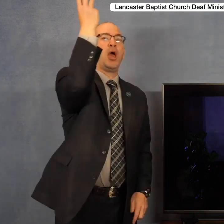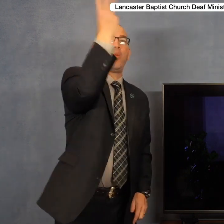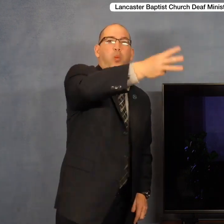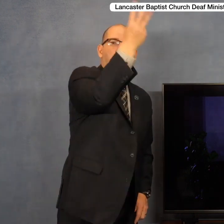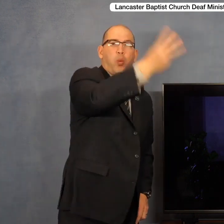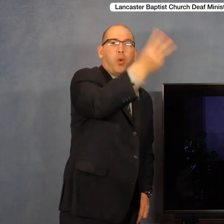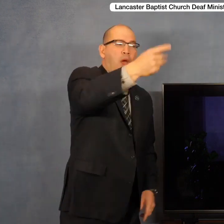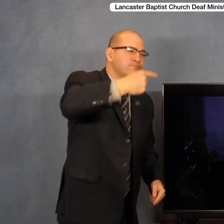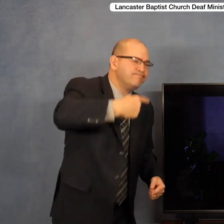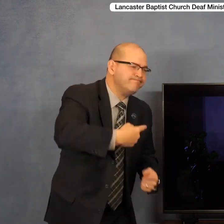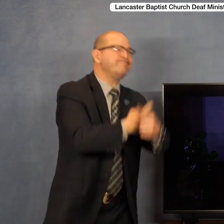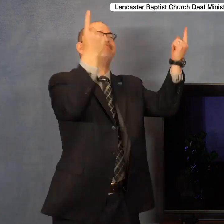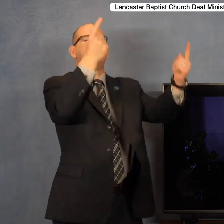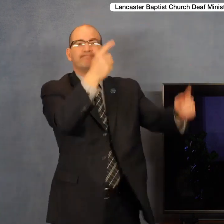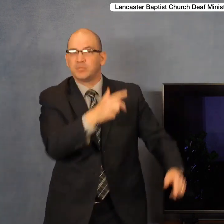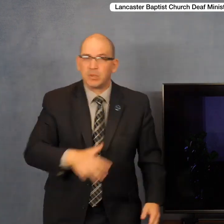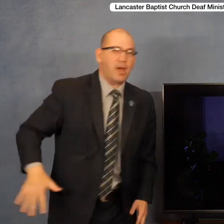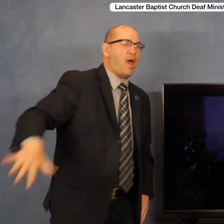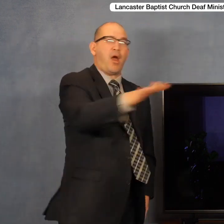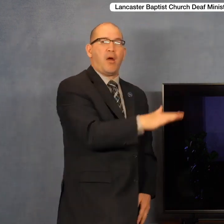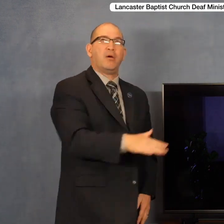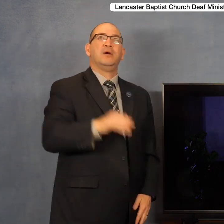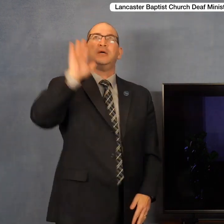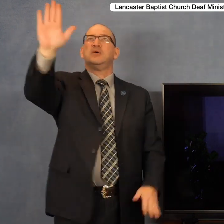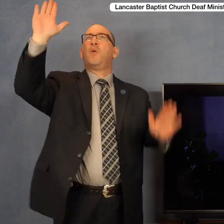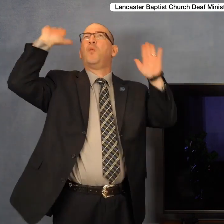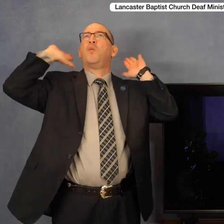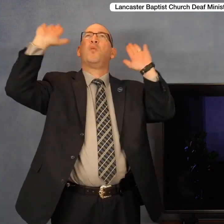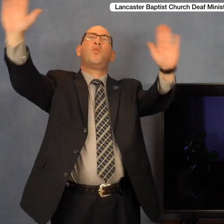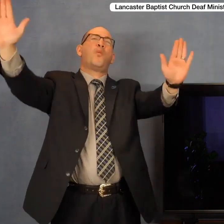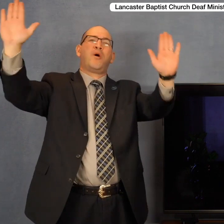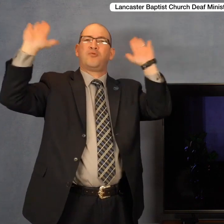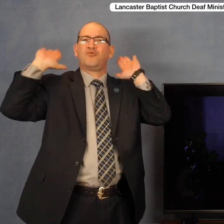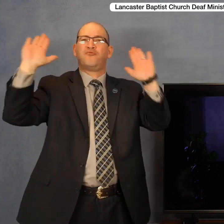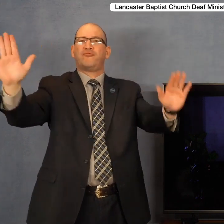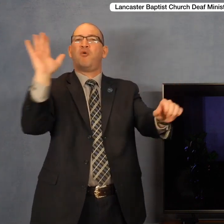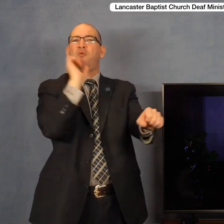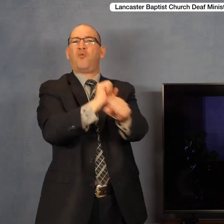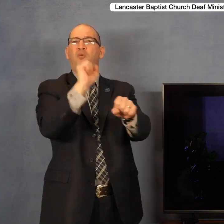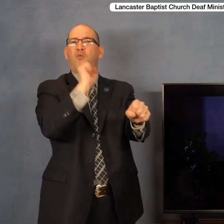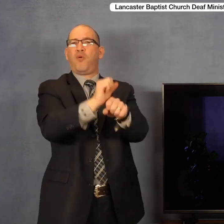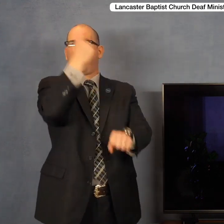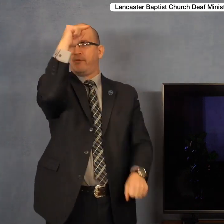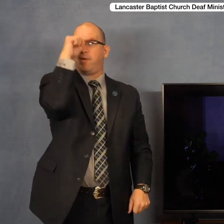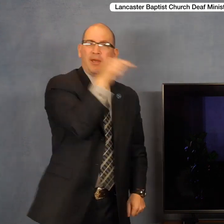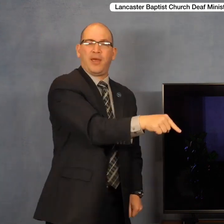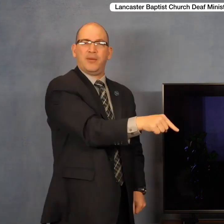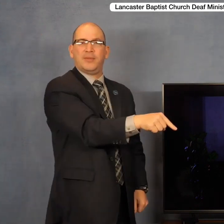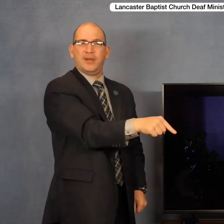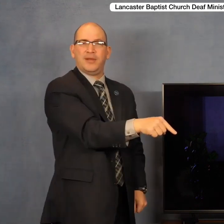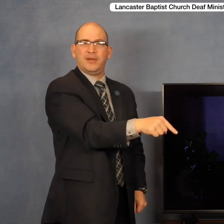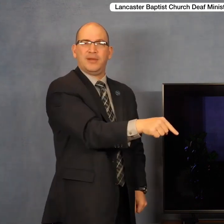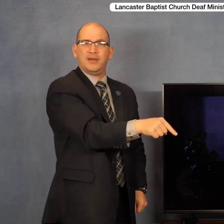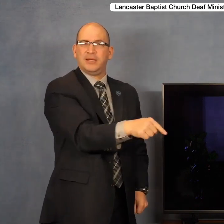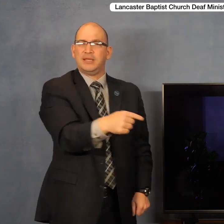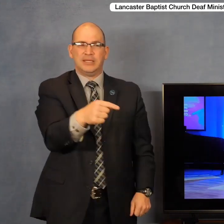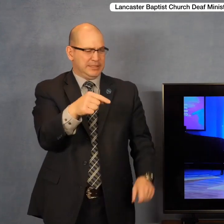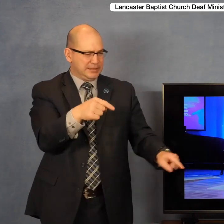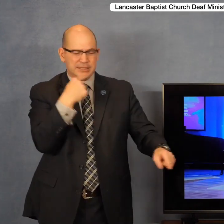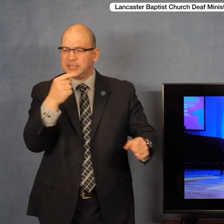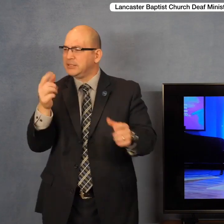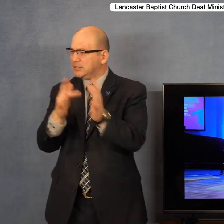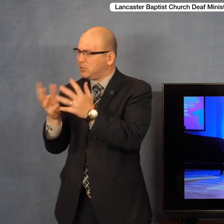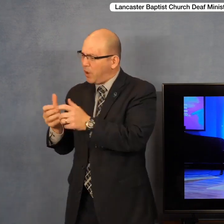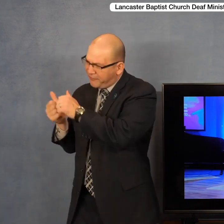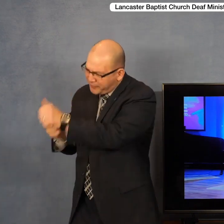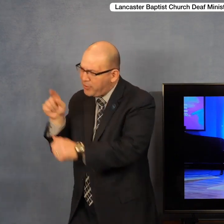and published throughout the whole city how great things Jesus had done unto him. Oh, he says, Jesus, I want to follow you.